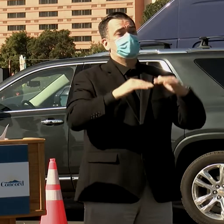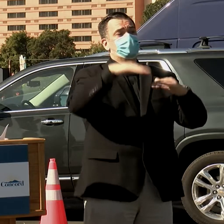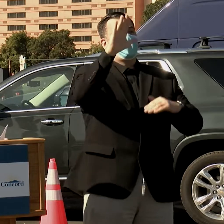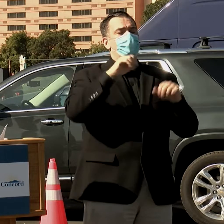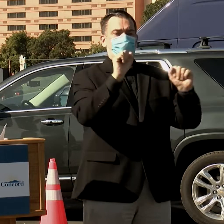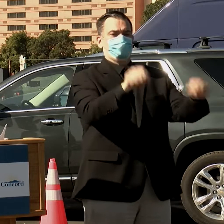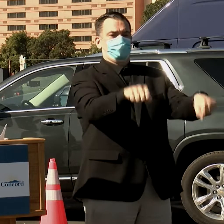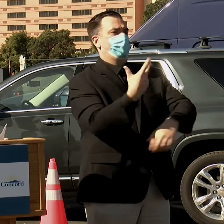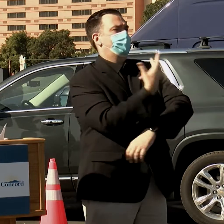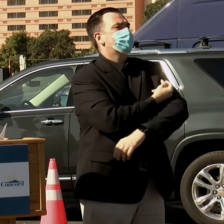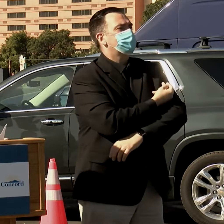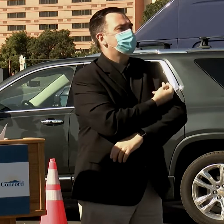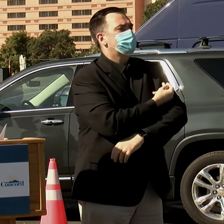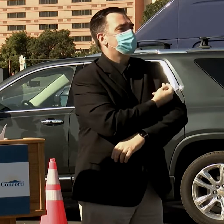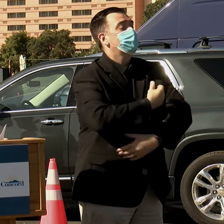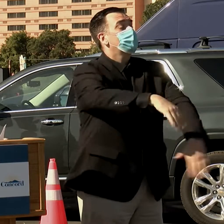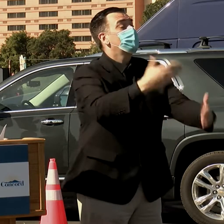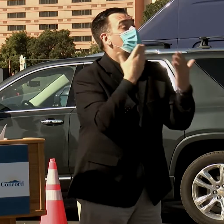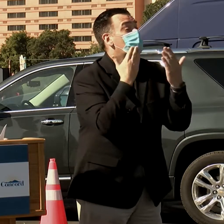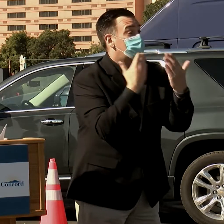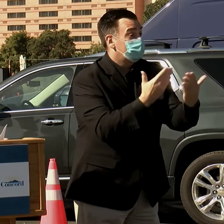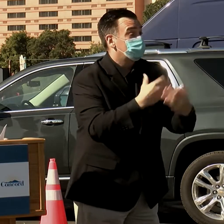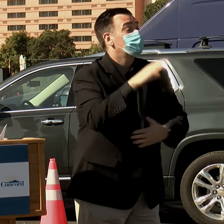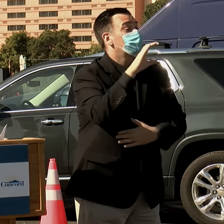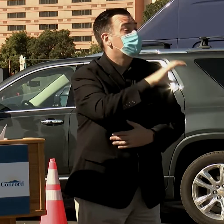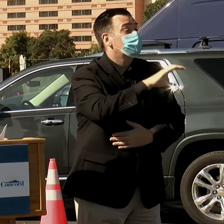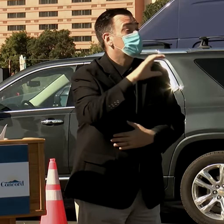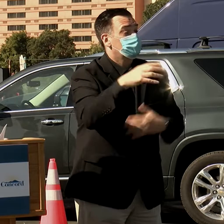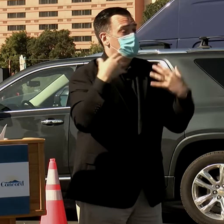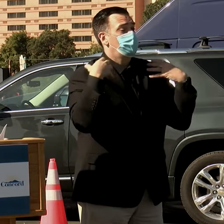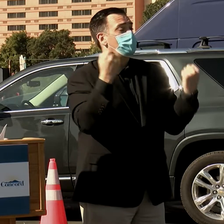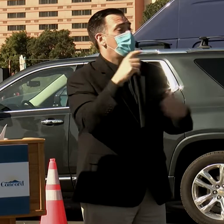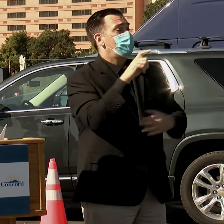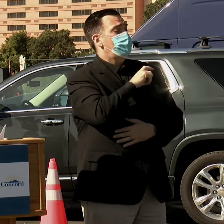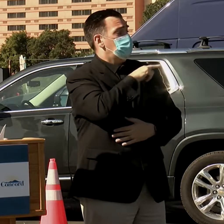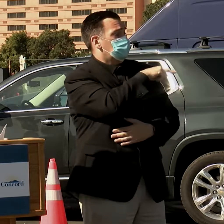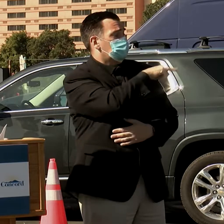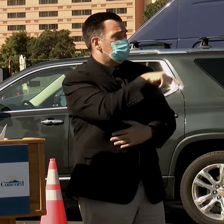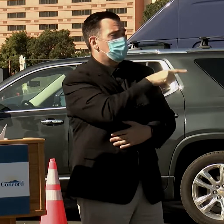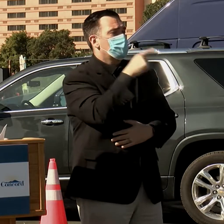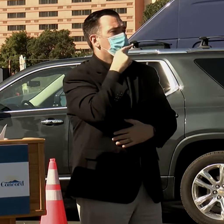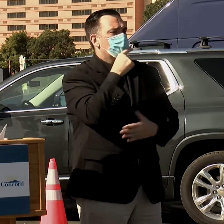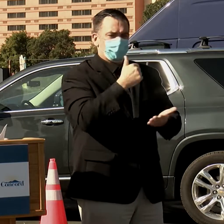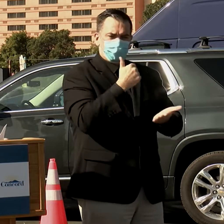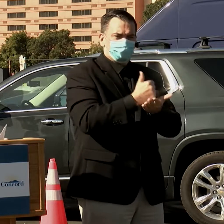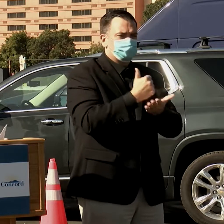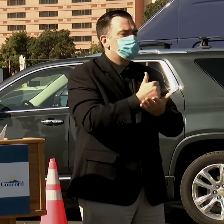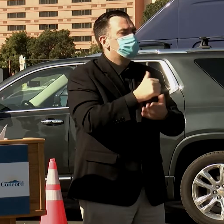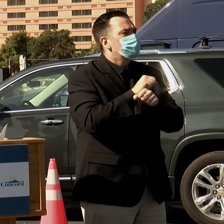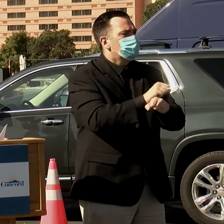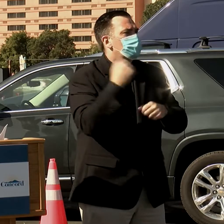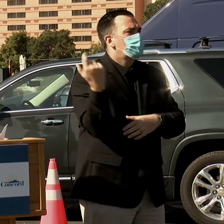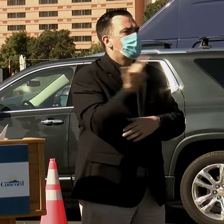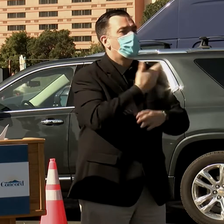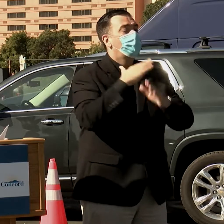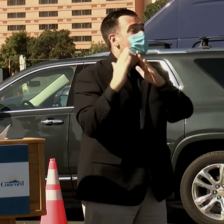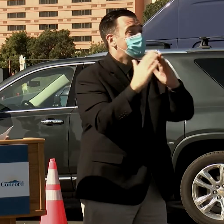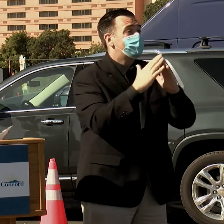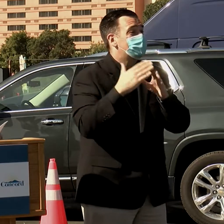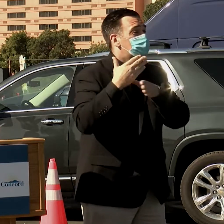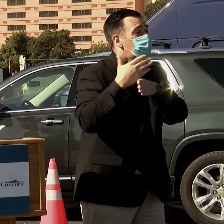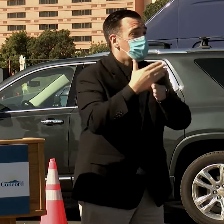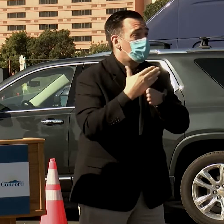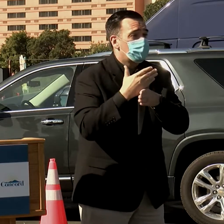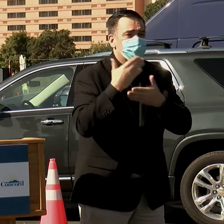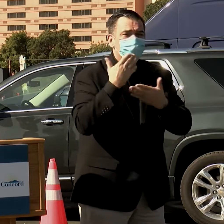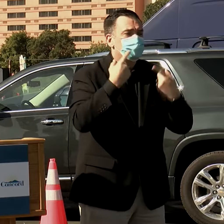vaccine. Thank you to our Contra Costa Health officials for working so diligently and collaboratively with all the cities and partners in